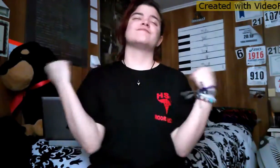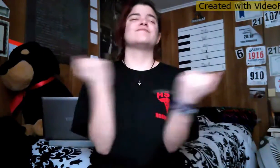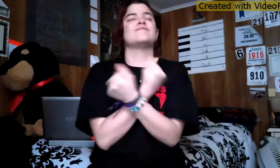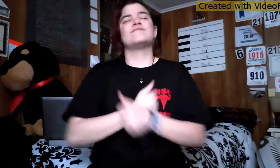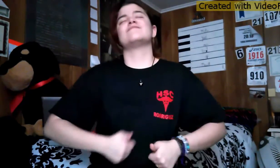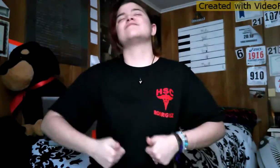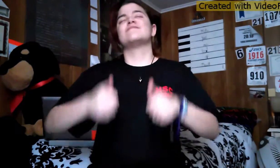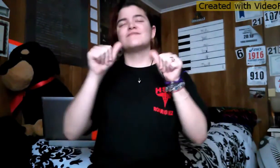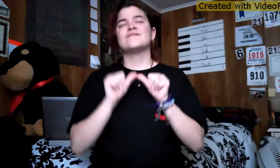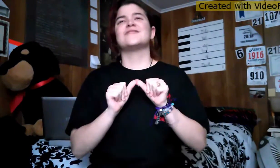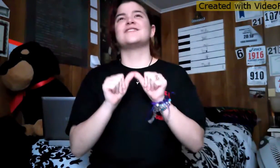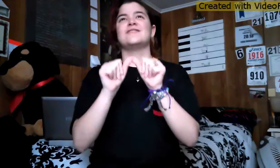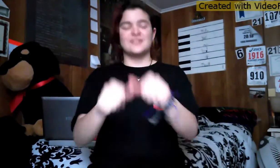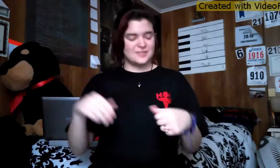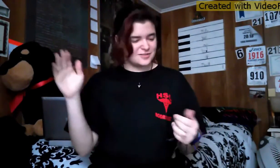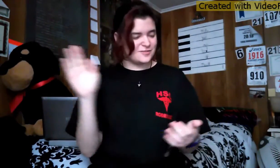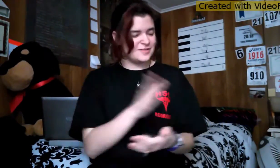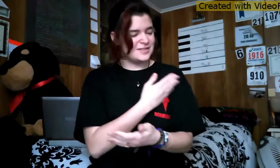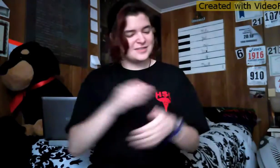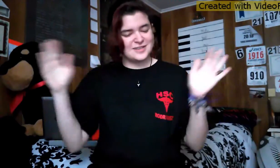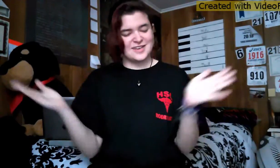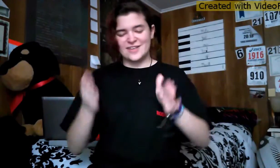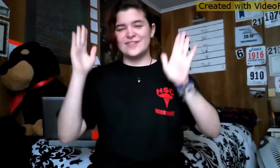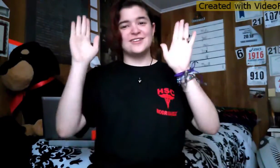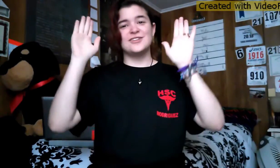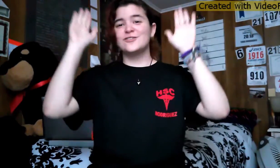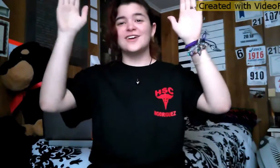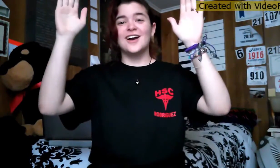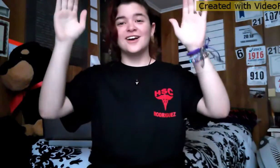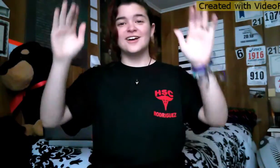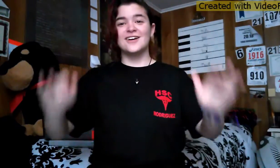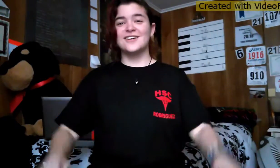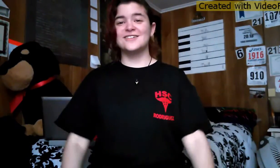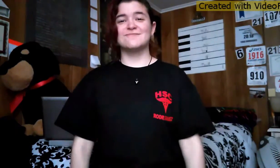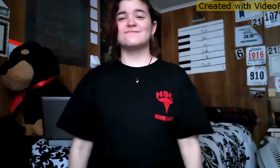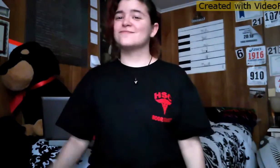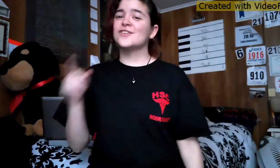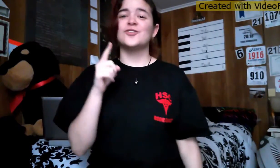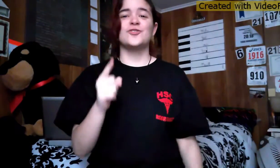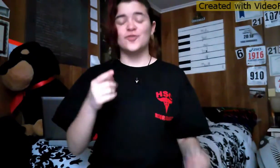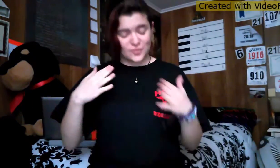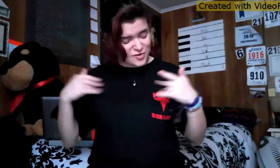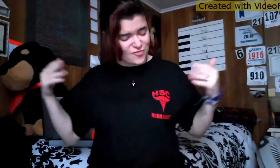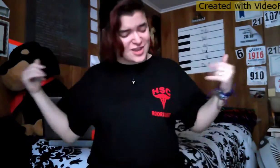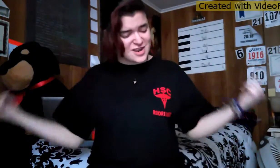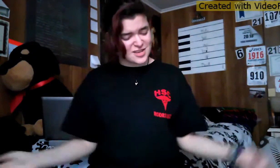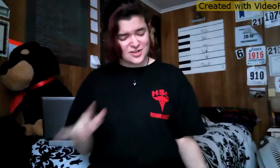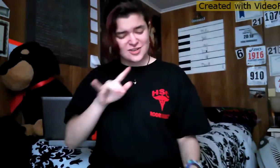life that's been lived So I'll sing hallelujah You are an angel in